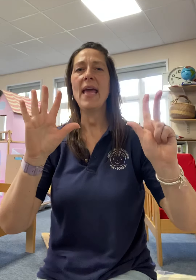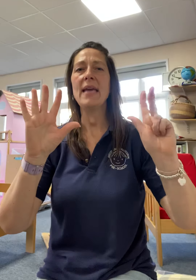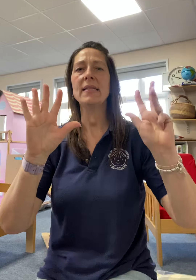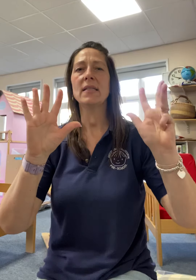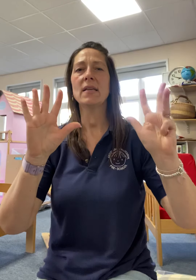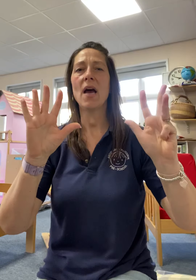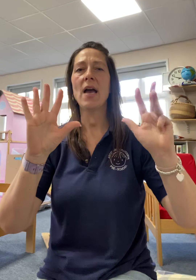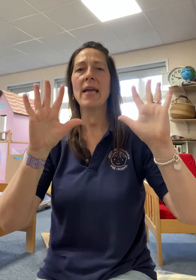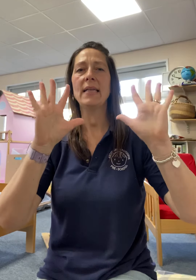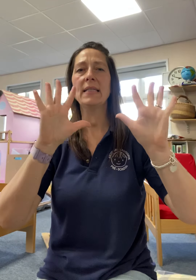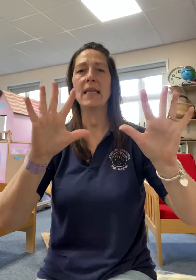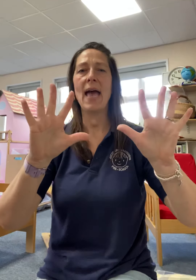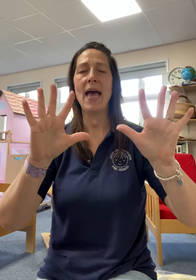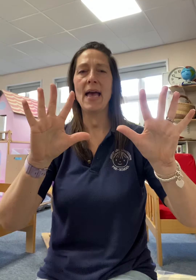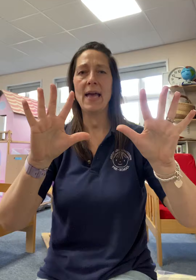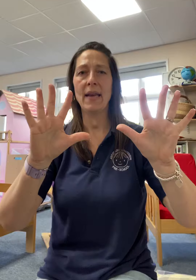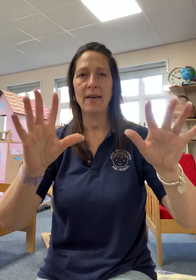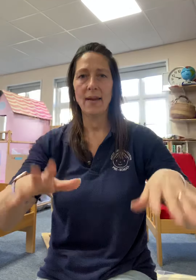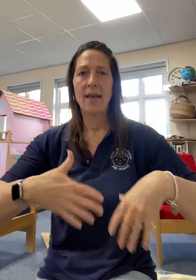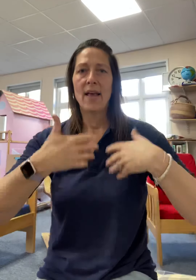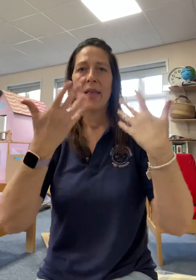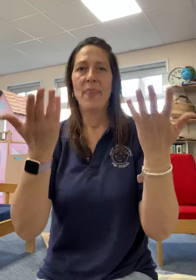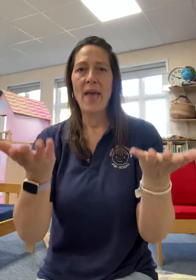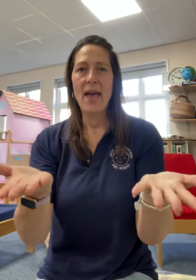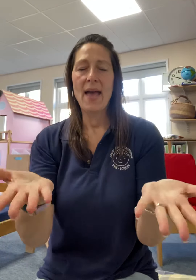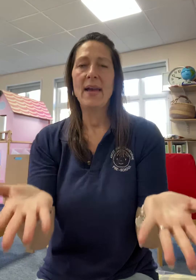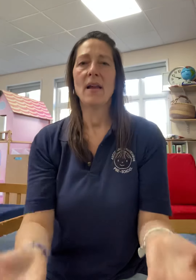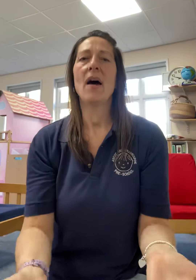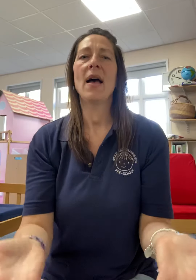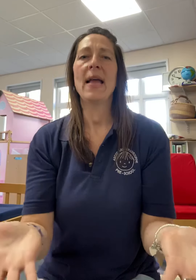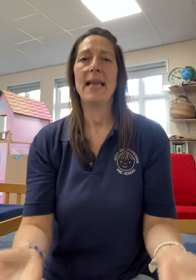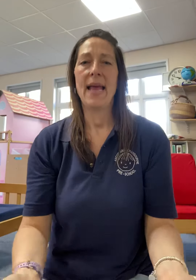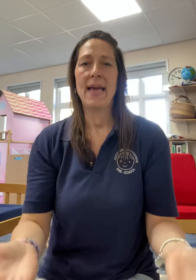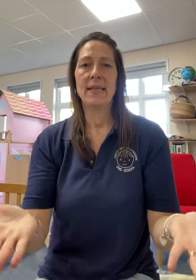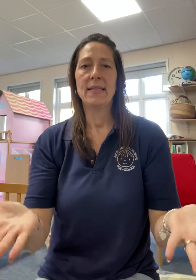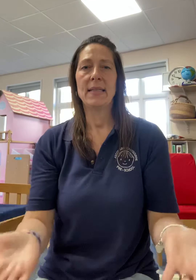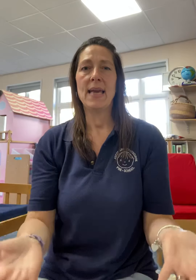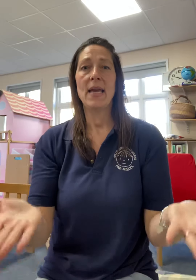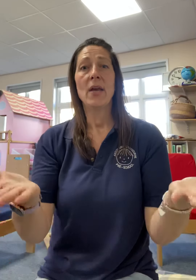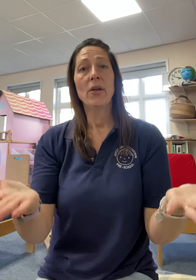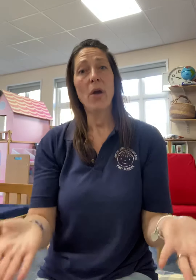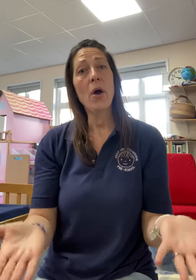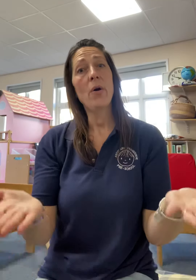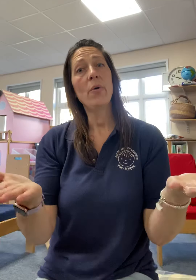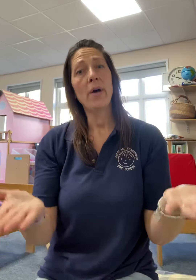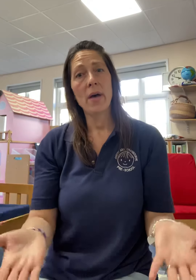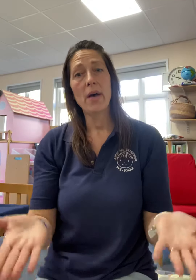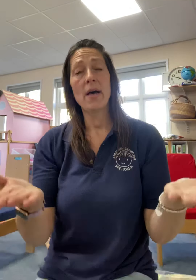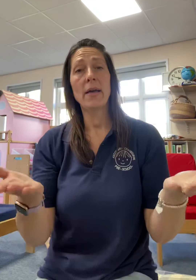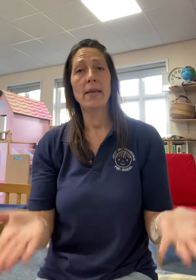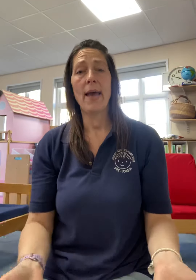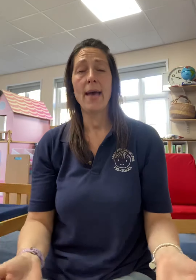eight, nine, ten. Then I let it go again.